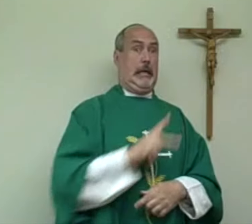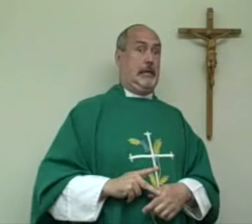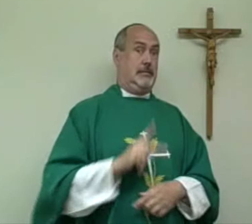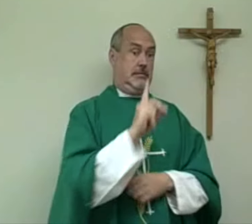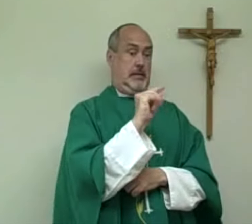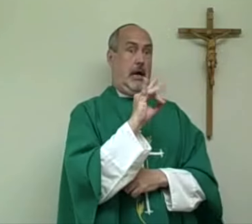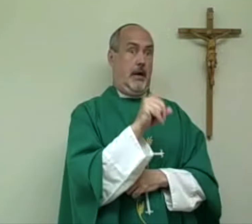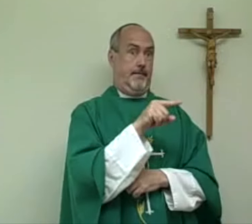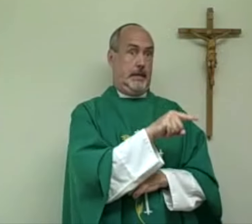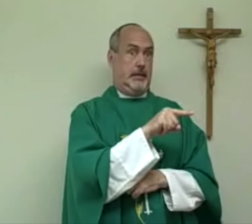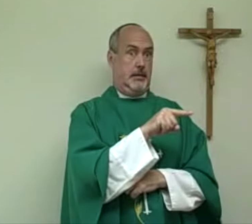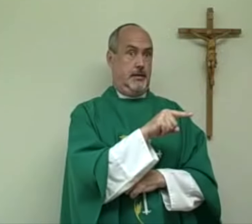between the three?